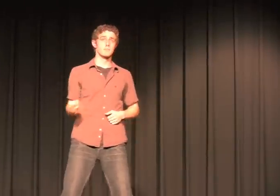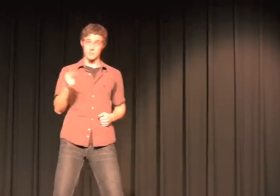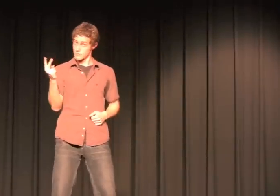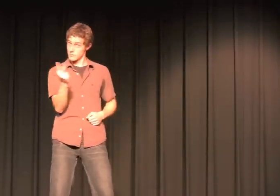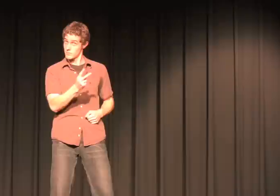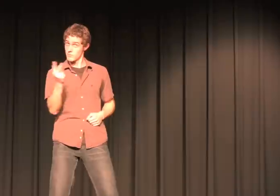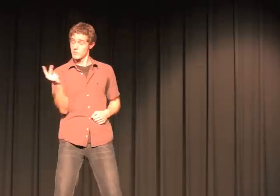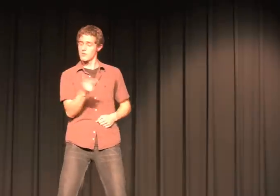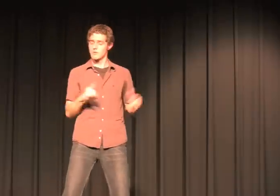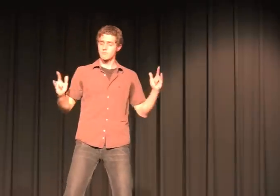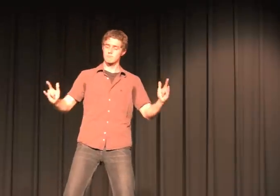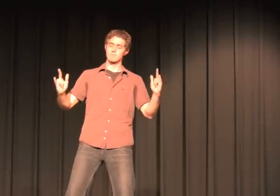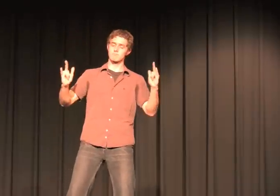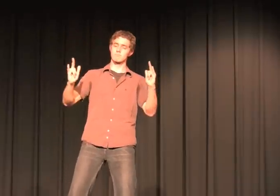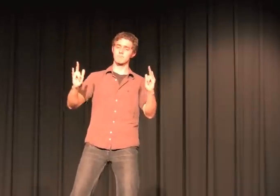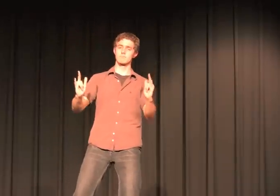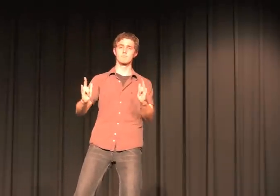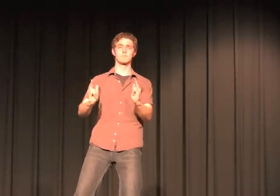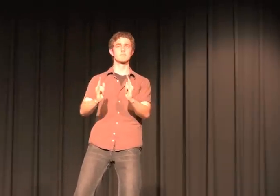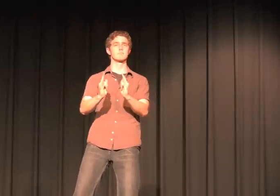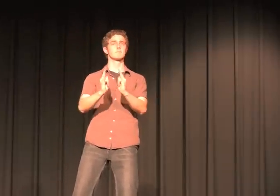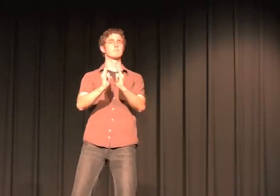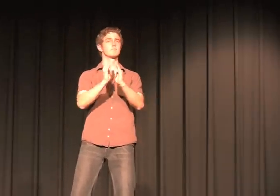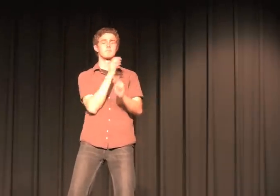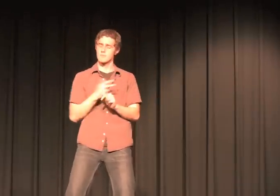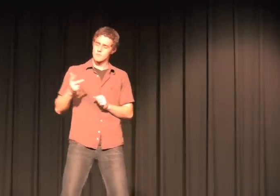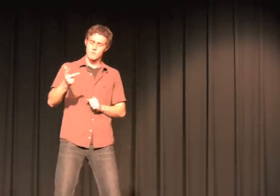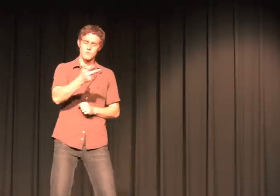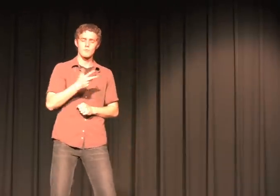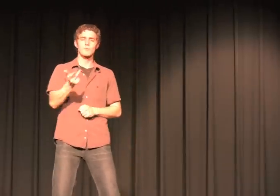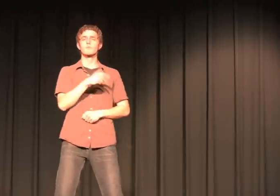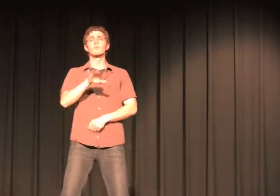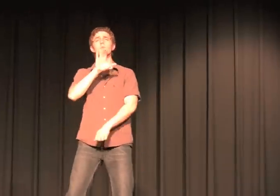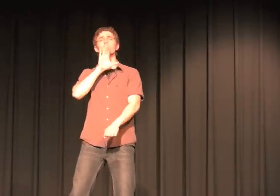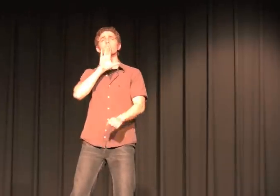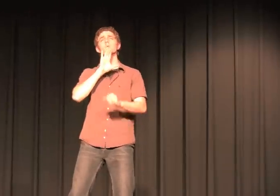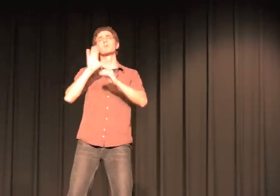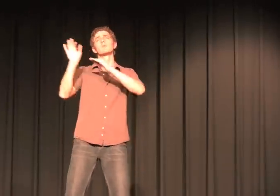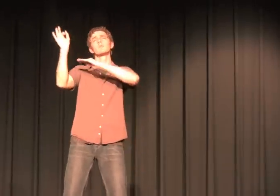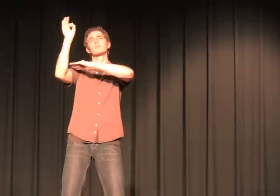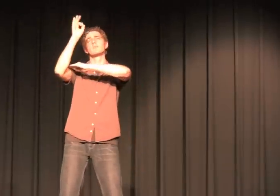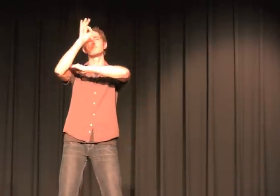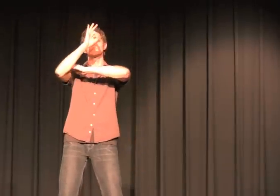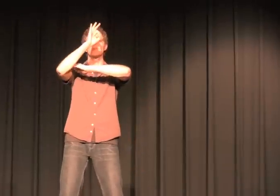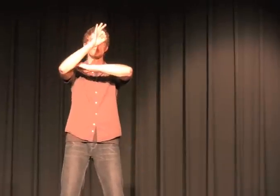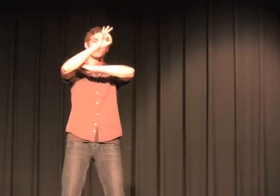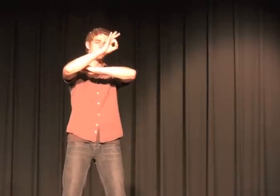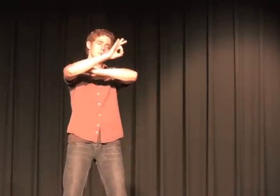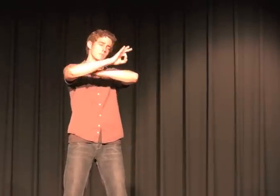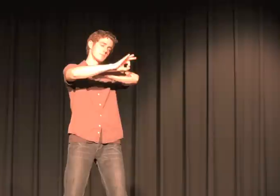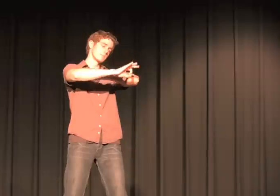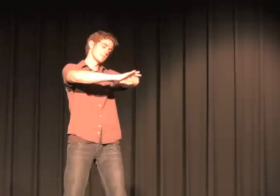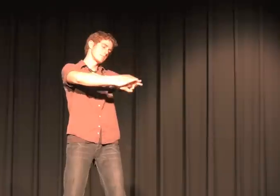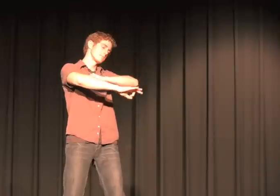And they loved each other. And with me walks the sunsets into nights.